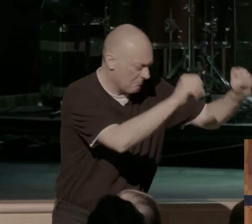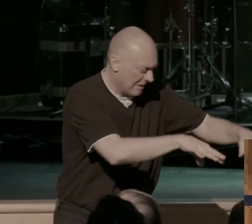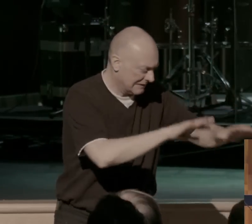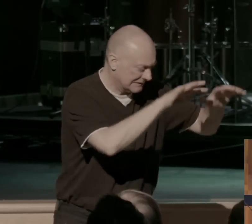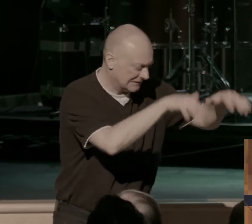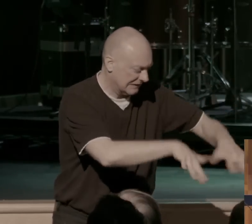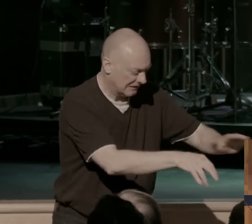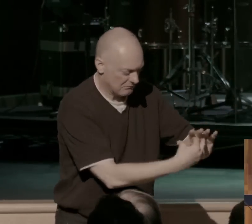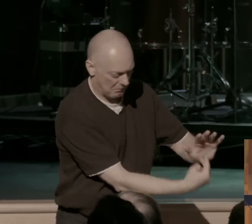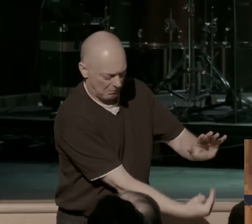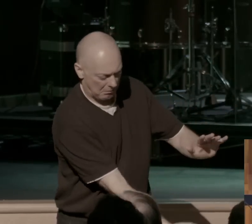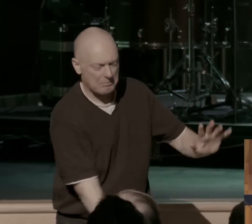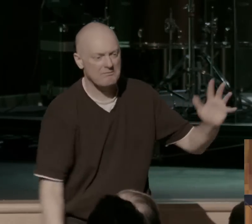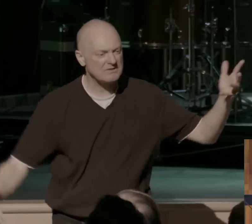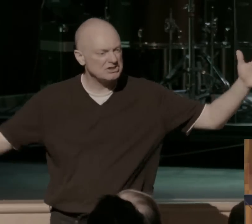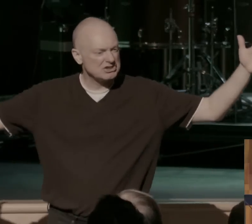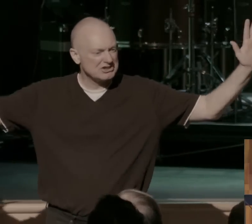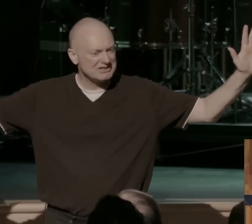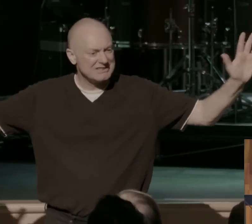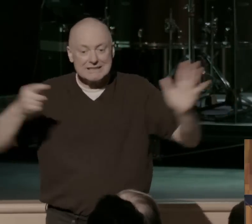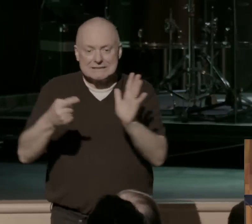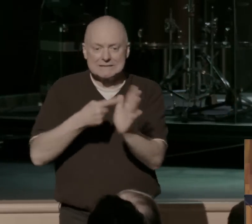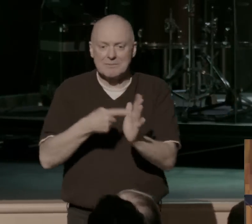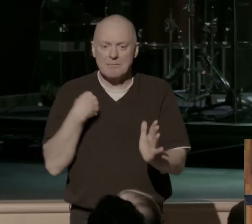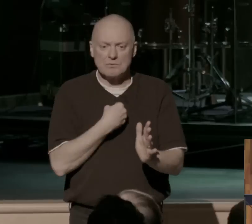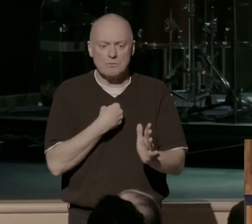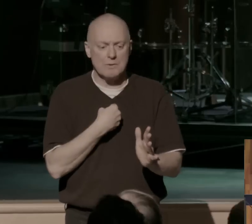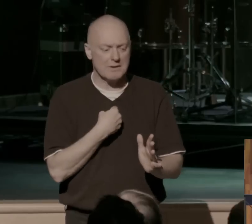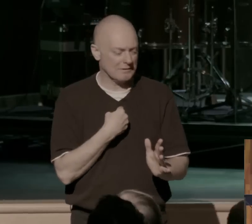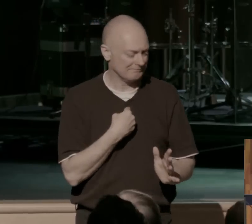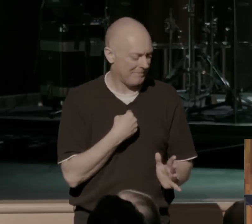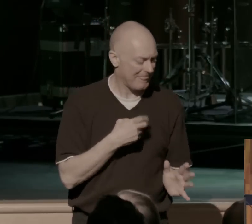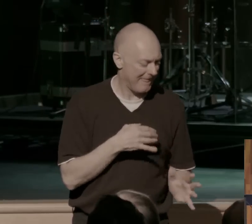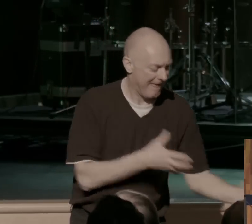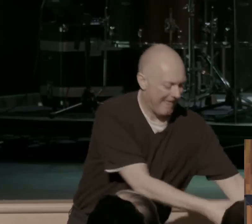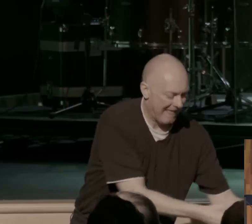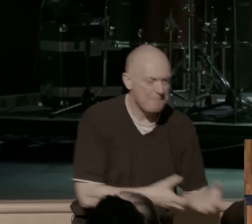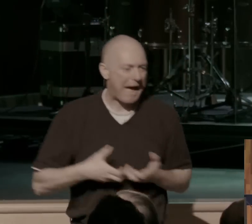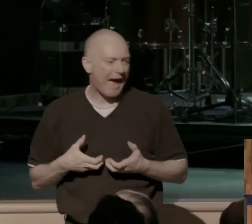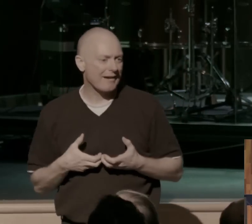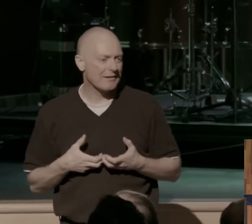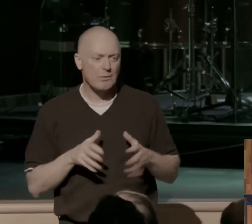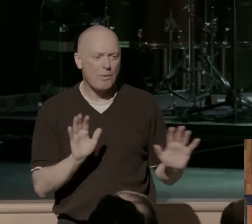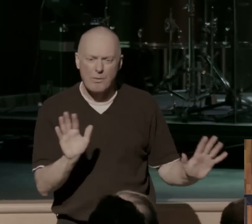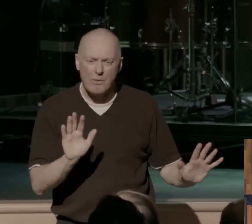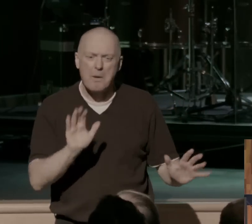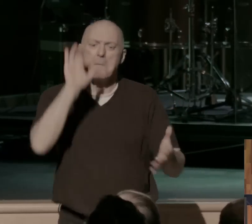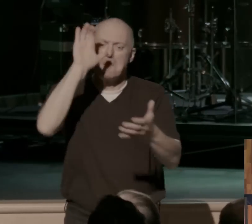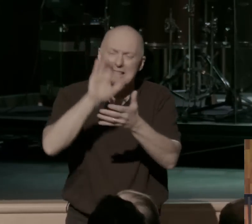And sometimes you'll be tempted to drag it out, but in those times you need to believe again the truth of the gospel, that it's dead.